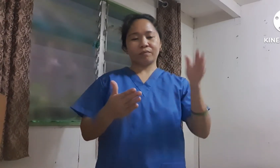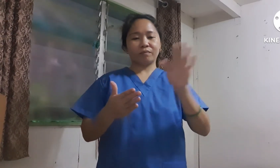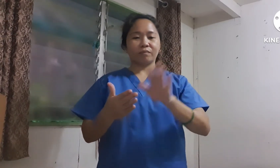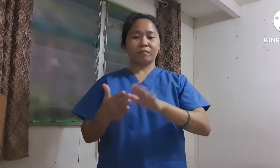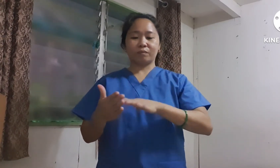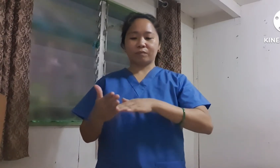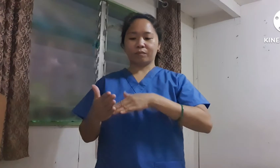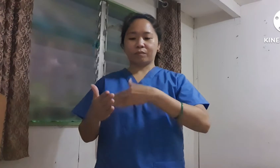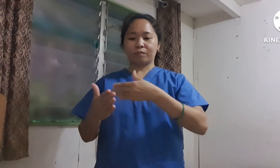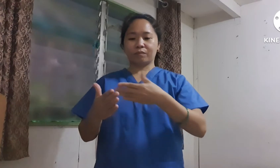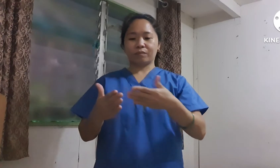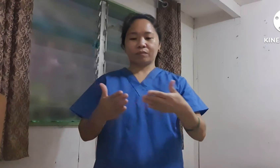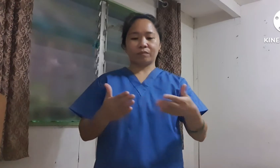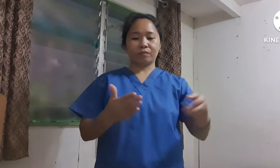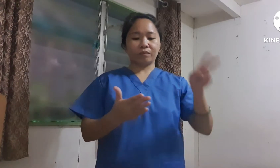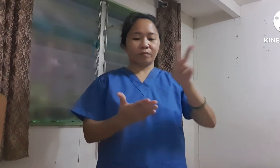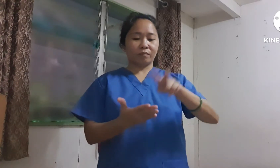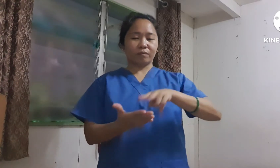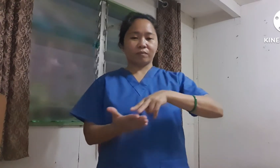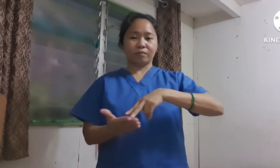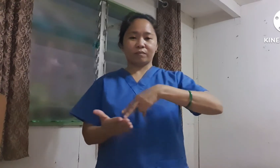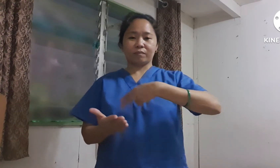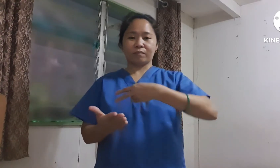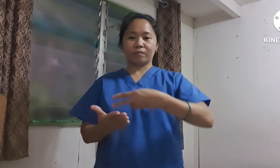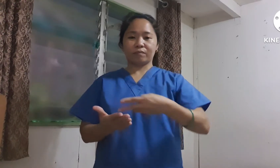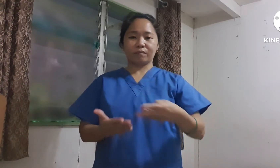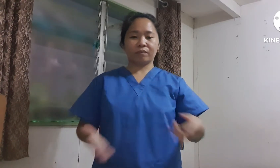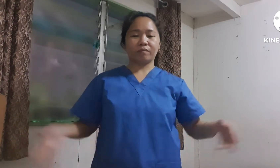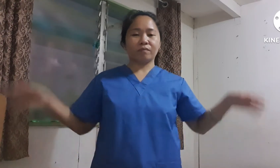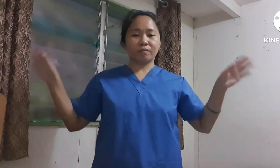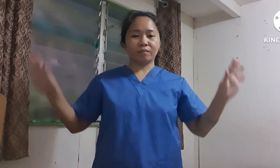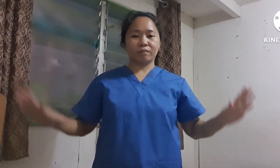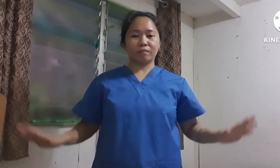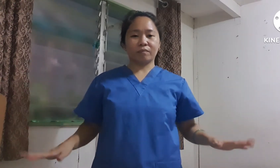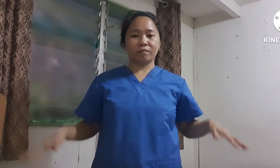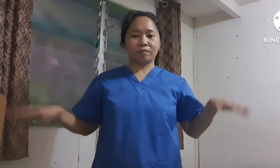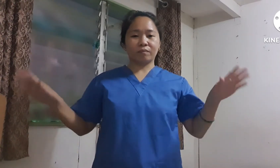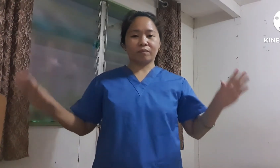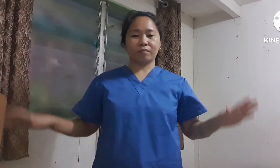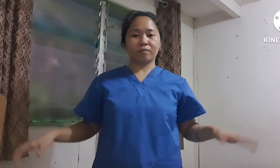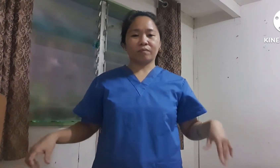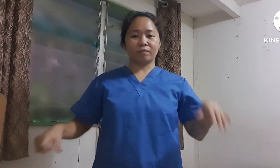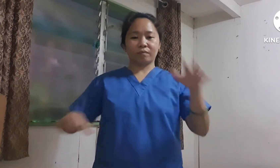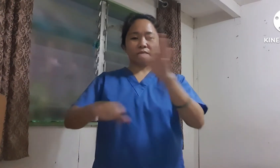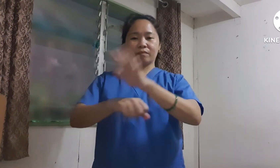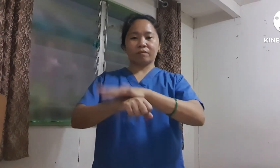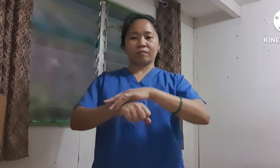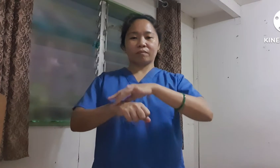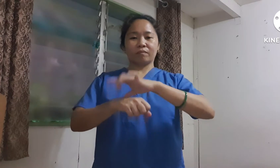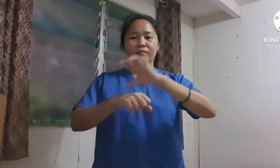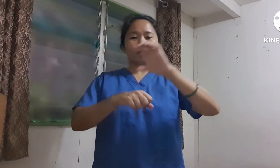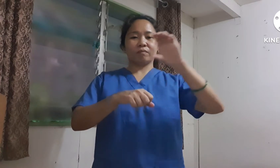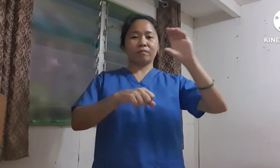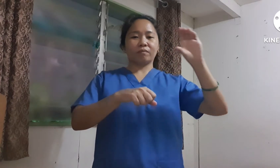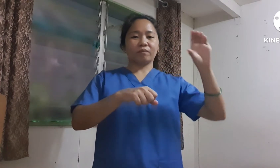that song. I can dance, I can cry, touch the rainbow